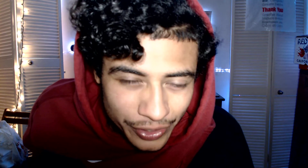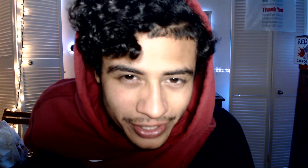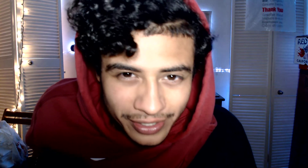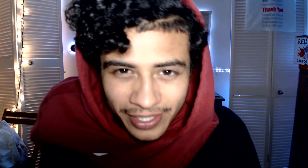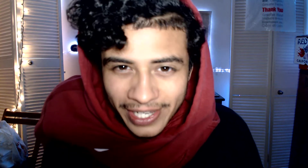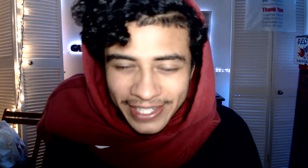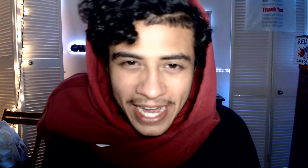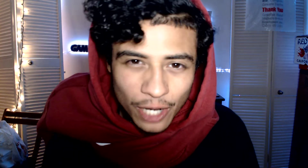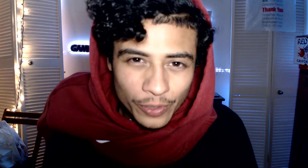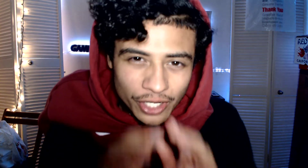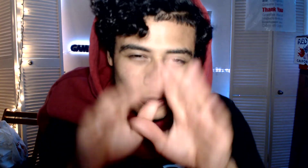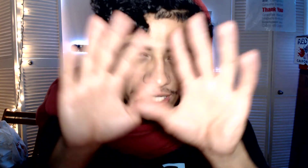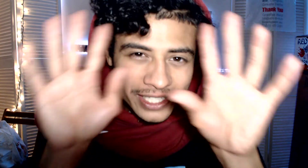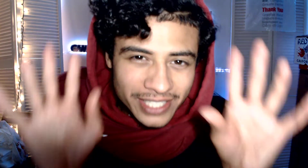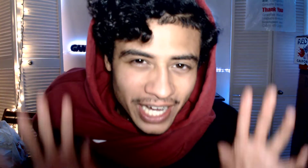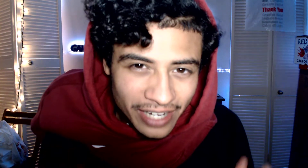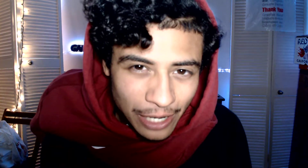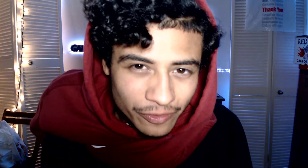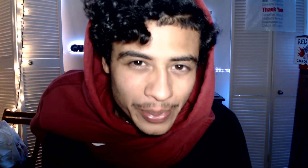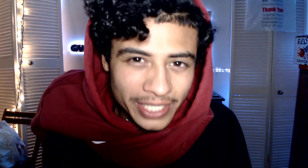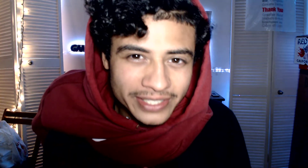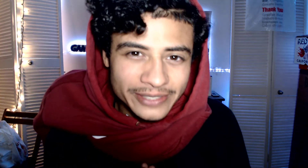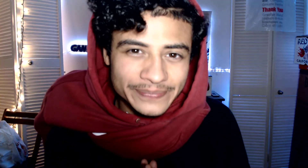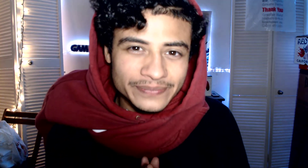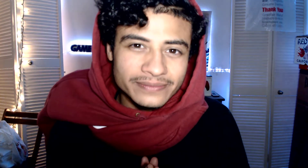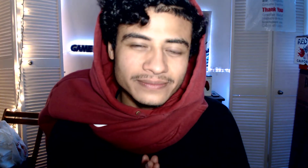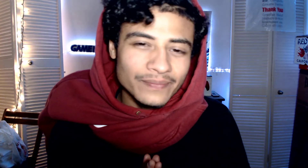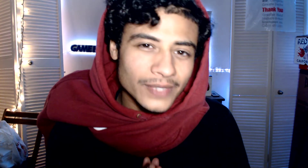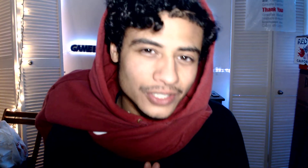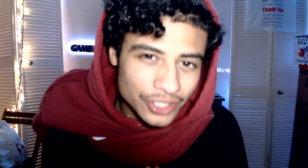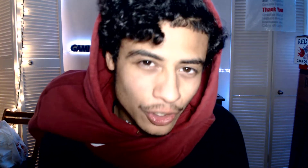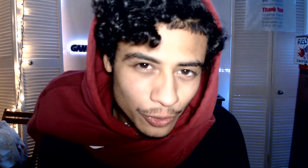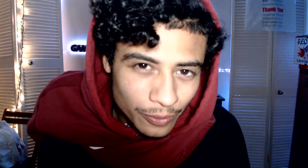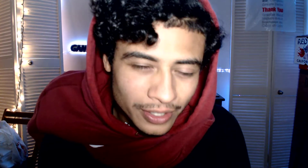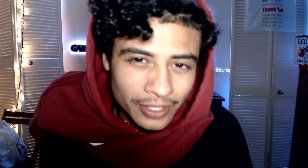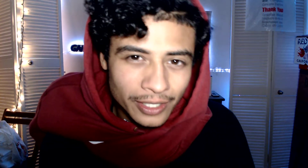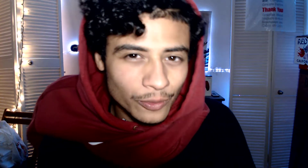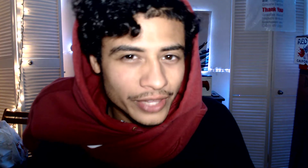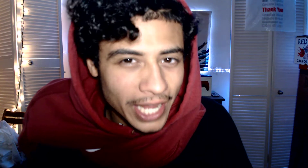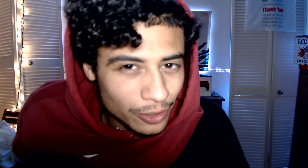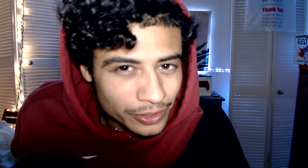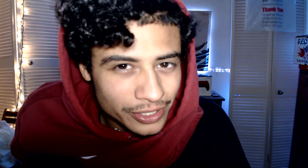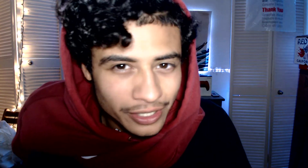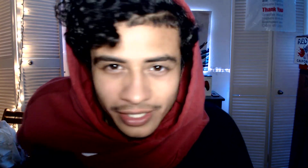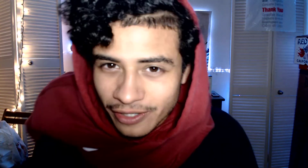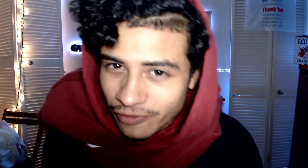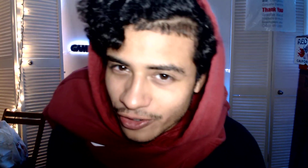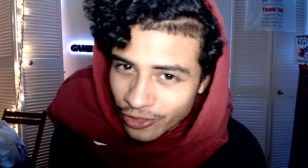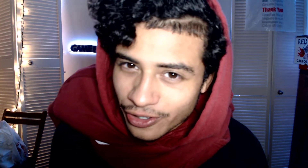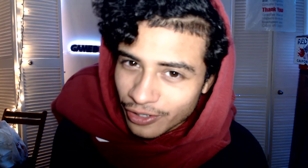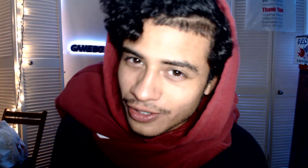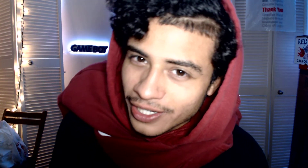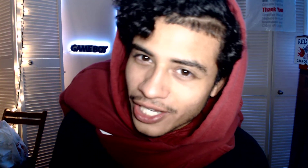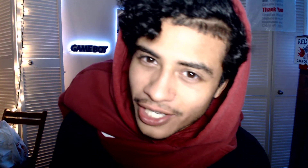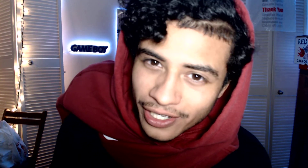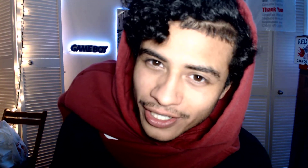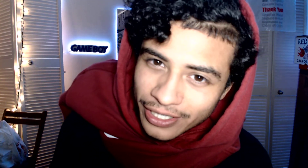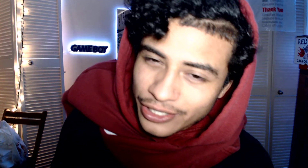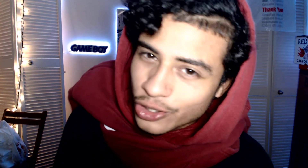and now we know the entire alphabet. So, without further ado,